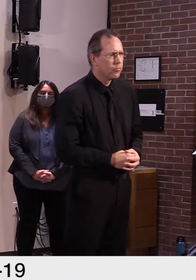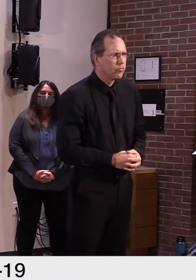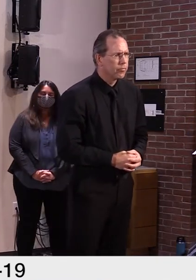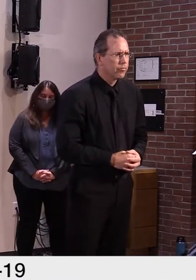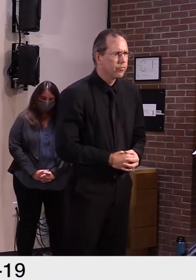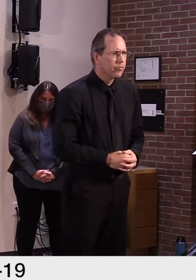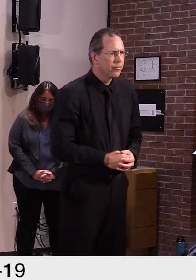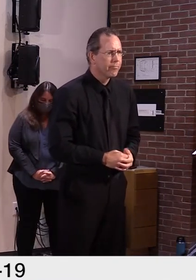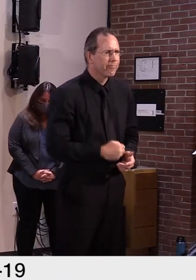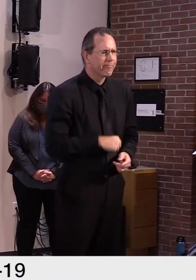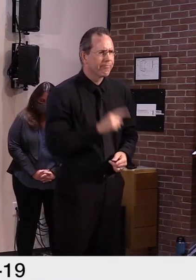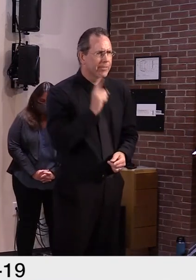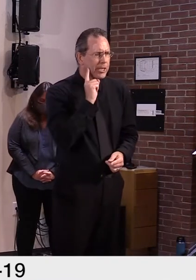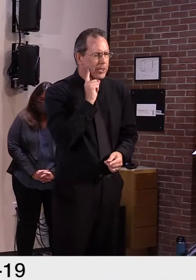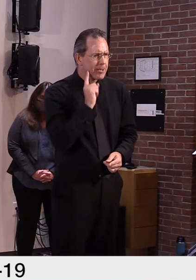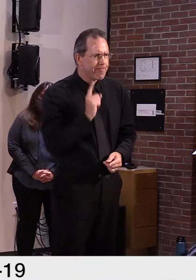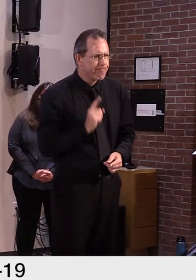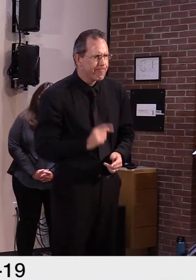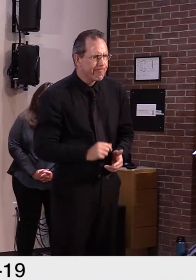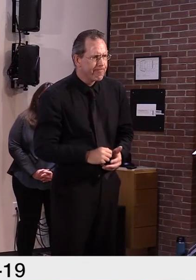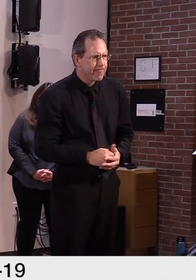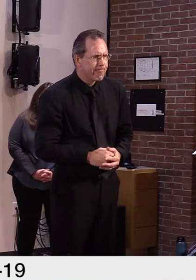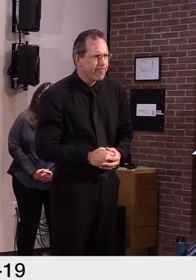travel activities in general?